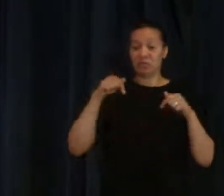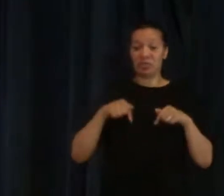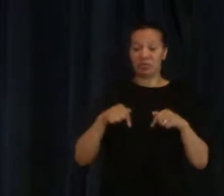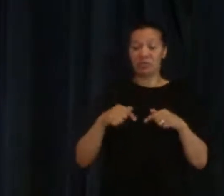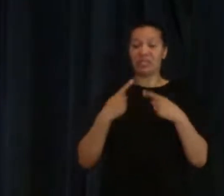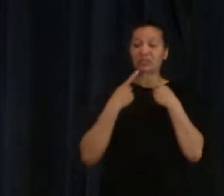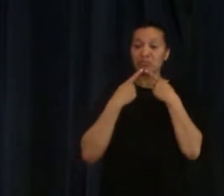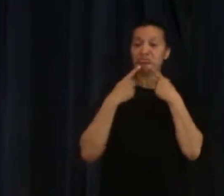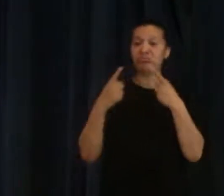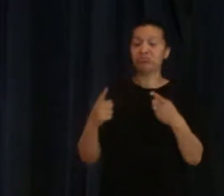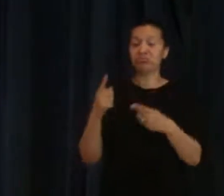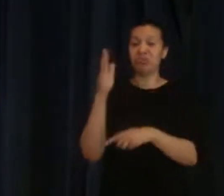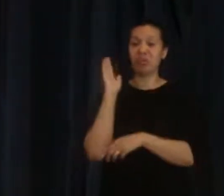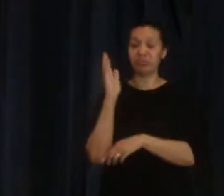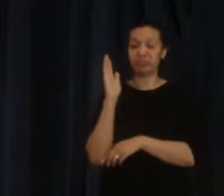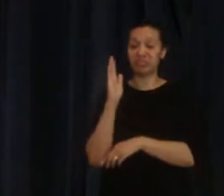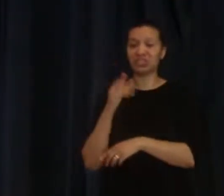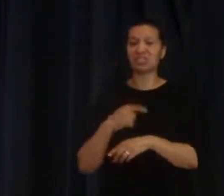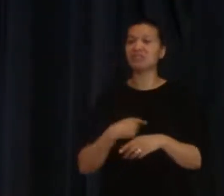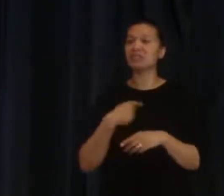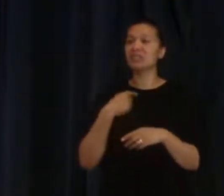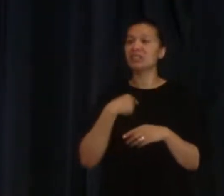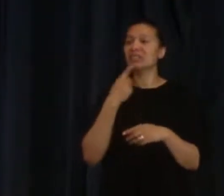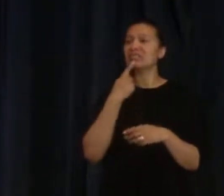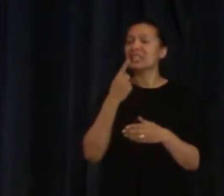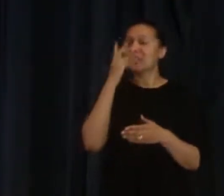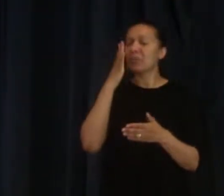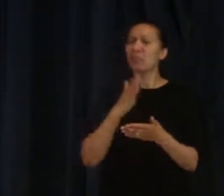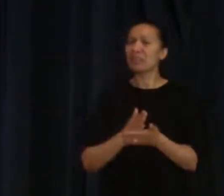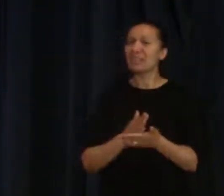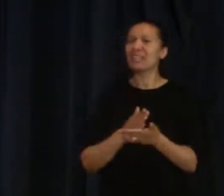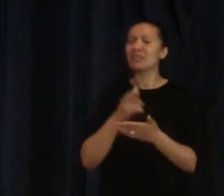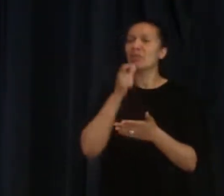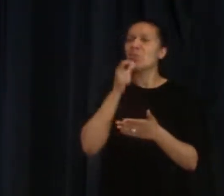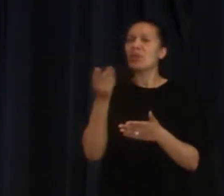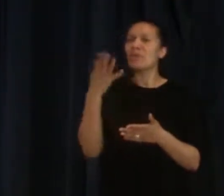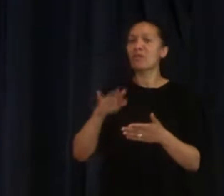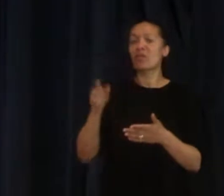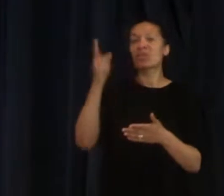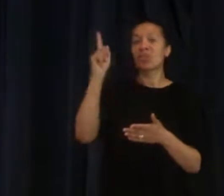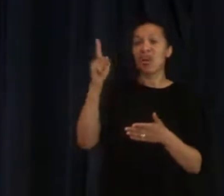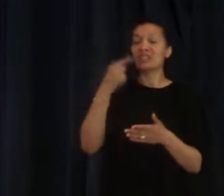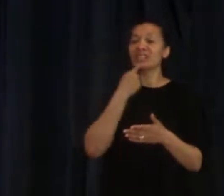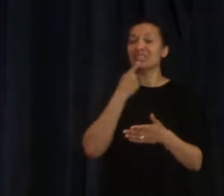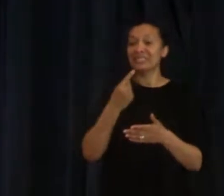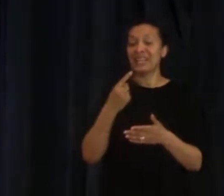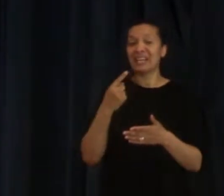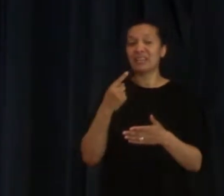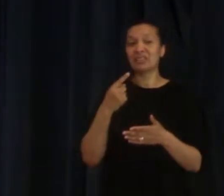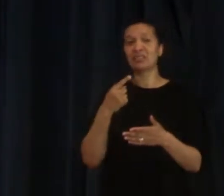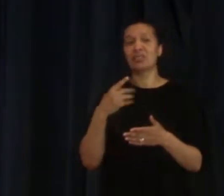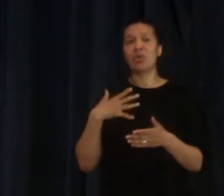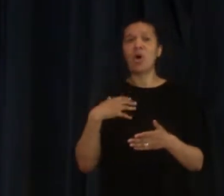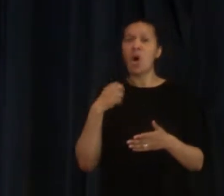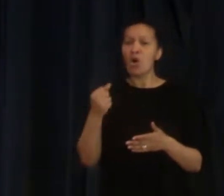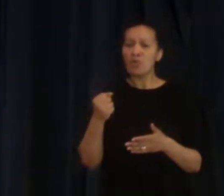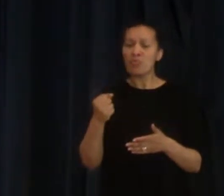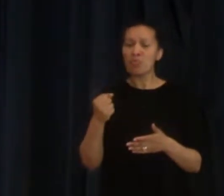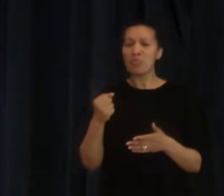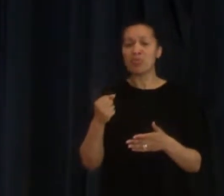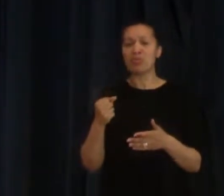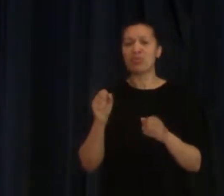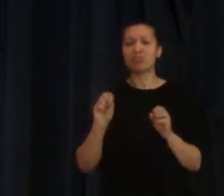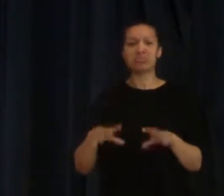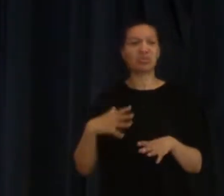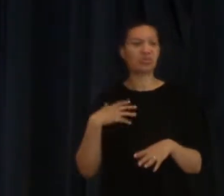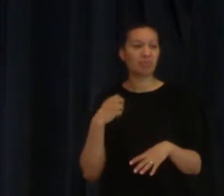oh, I believe, you know, I'm getting this word from God. Last week it was about hope or hopelessness. And somebody messaged me during the week